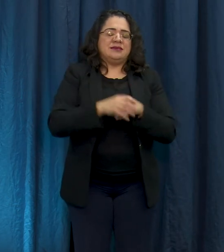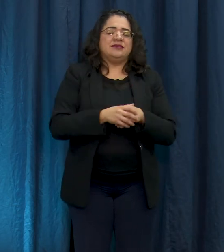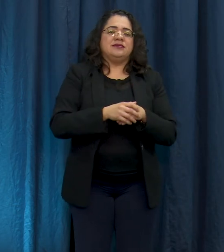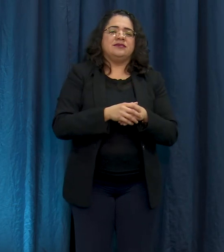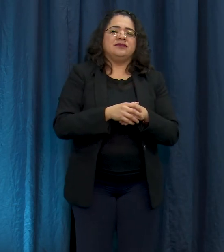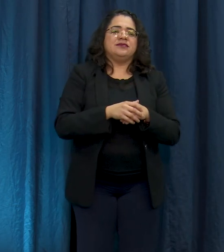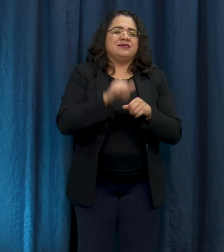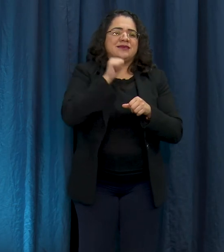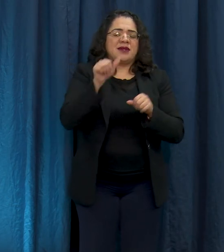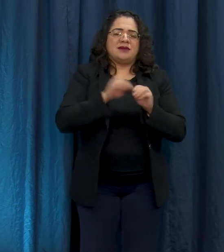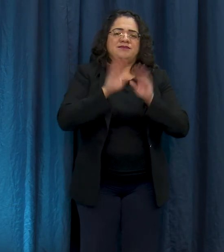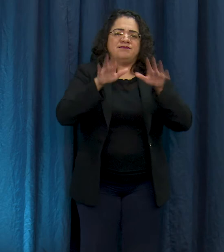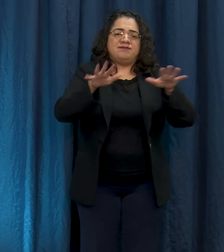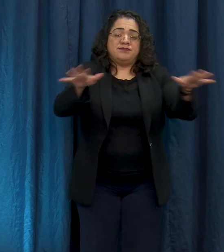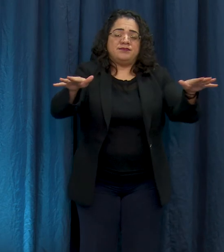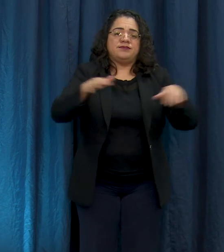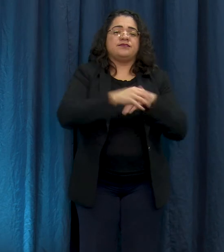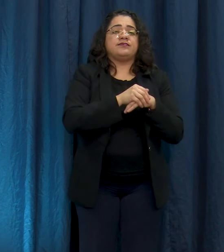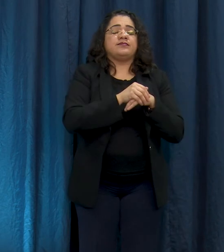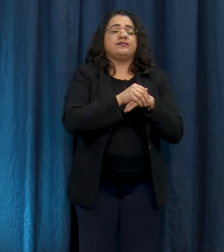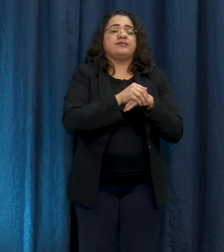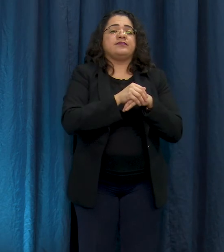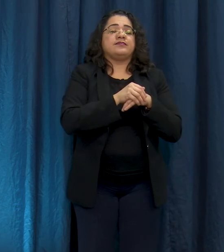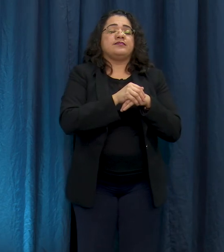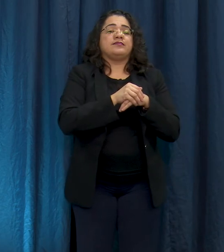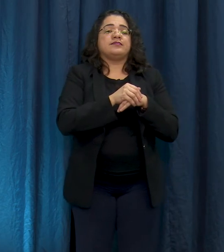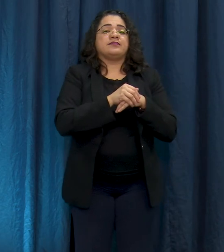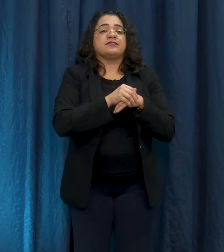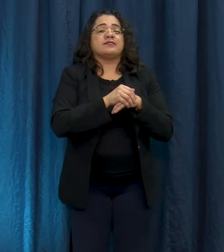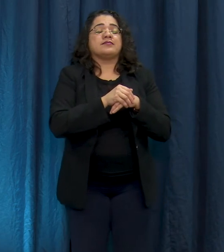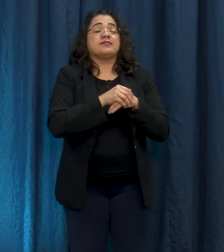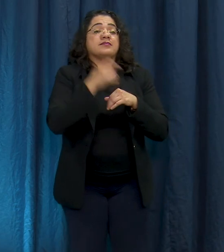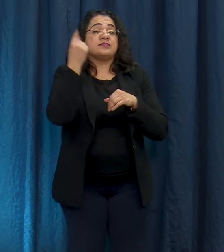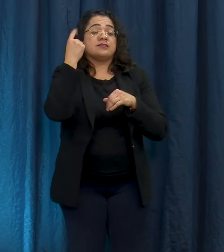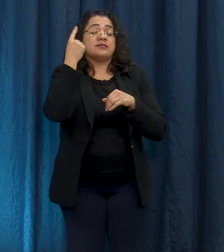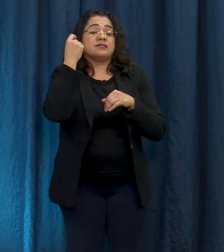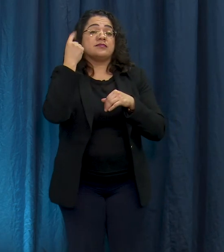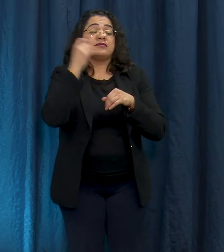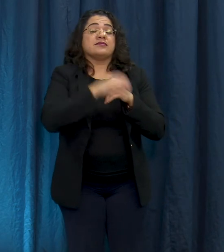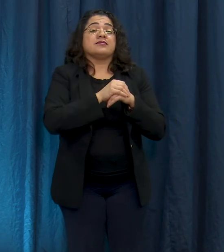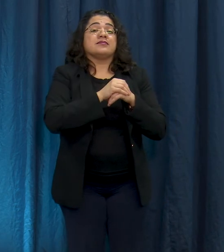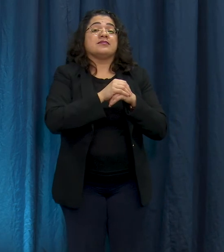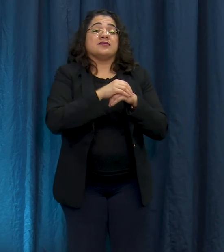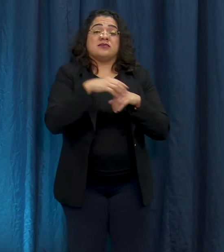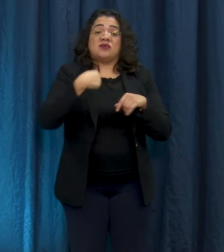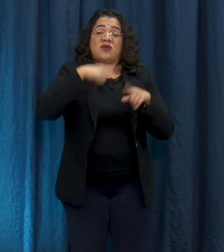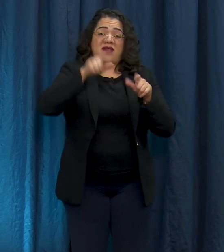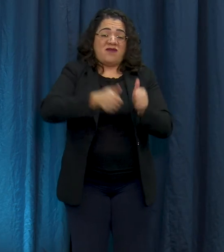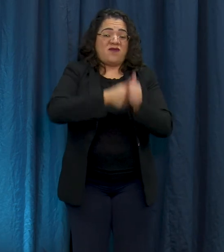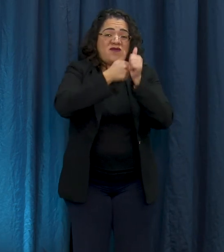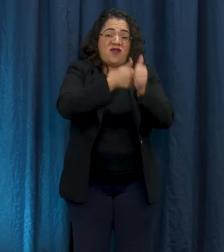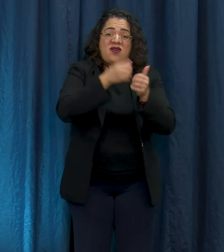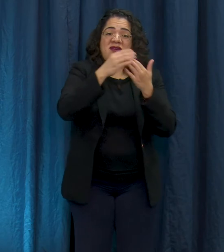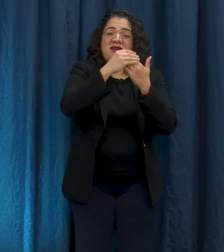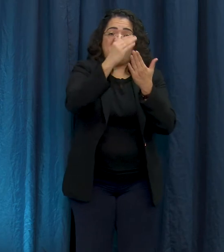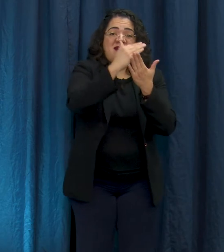queremos asegurarnos de que estas instalaciones puedan enfocar se en las medidas cruciales de prevención y